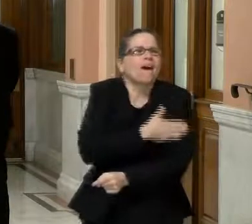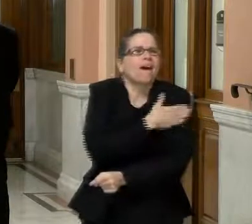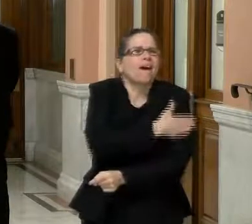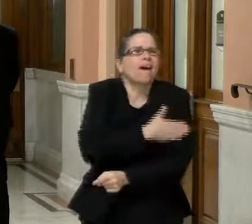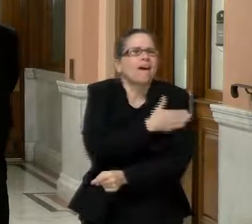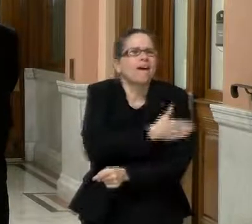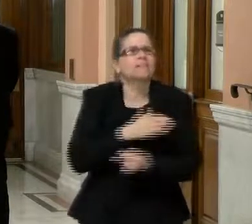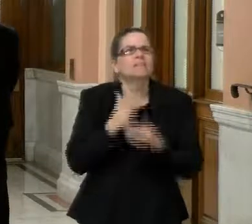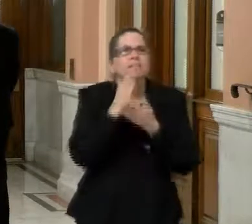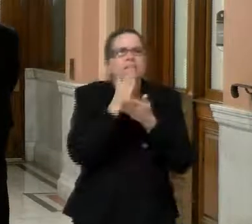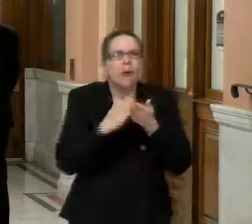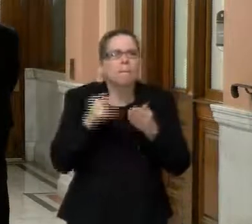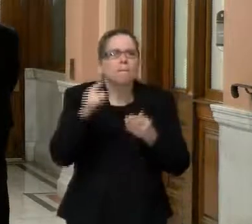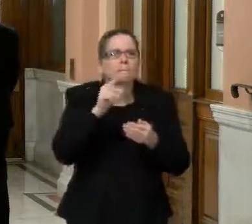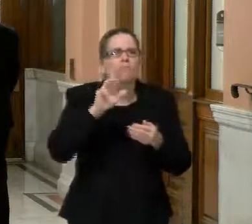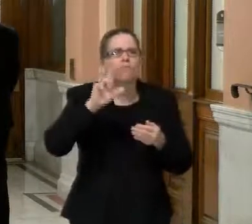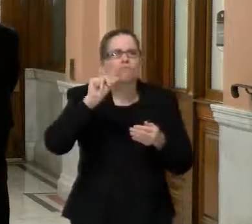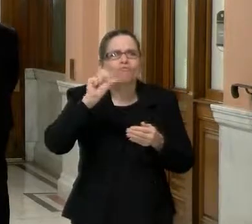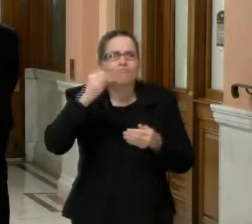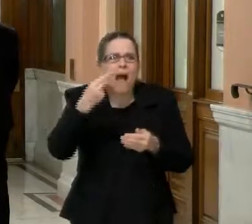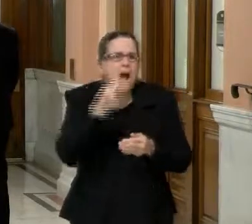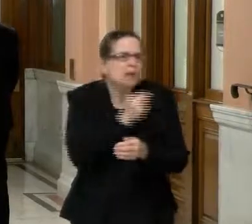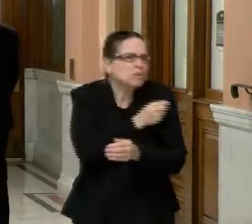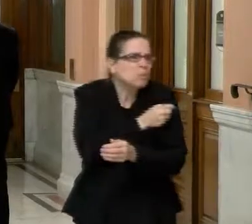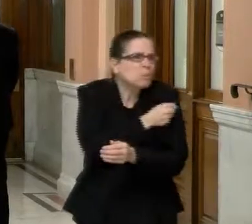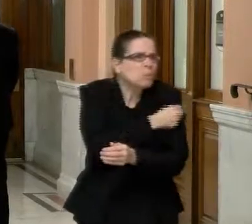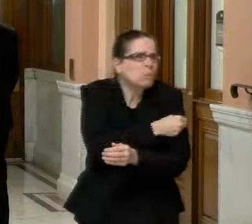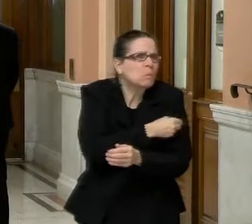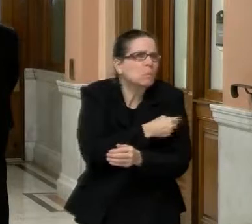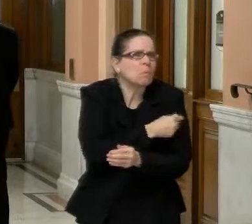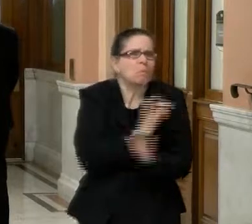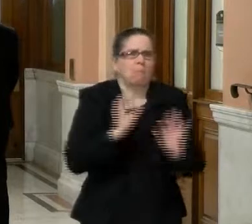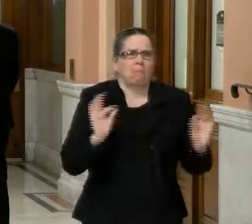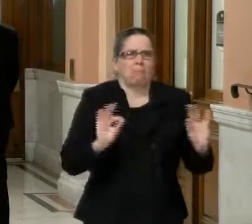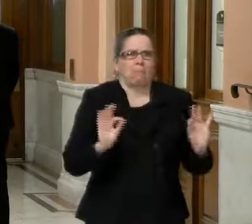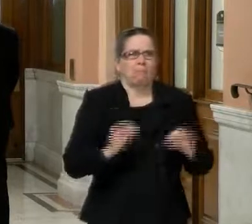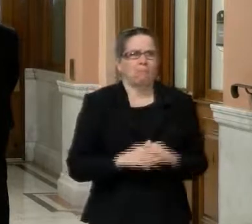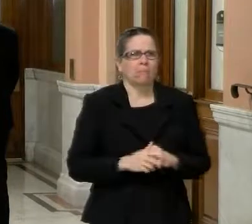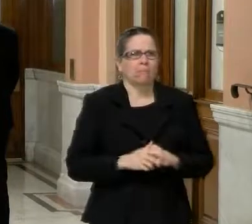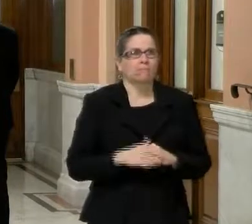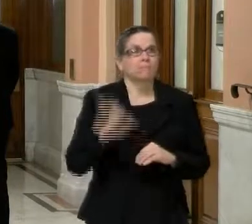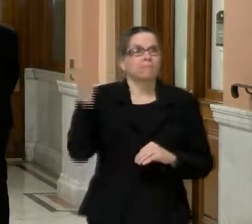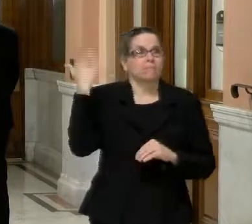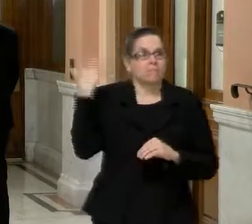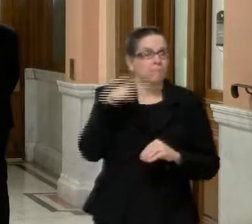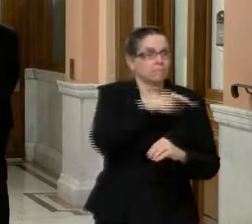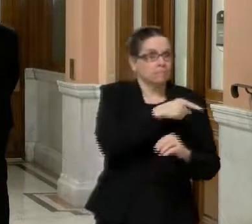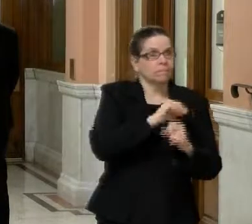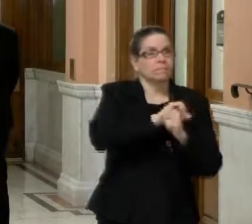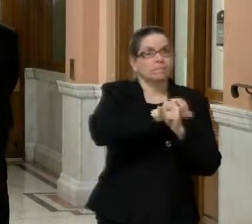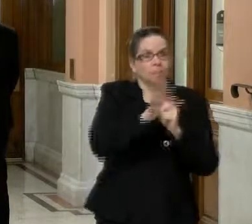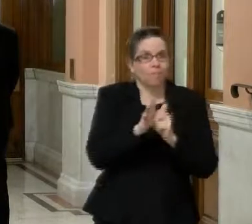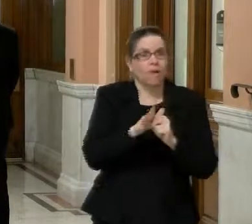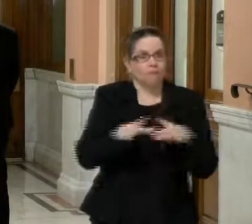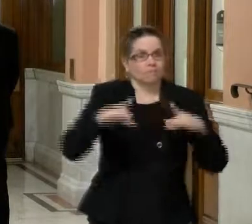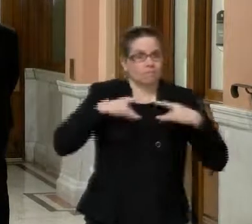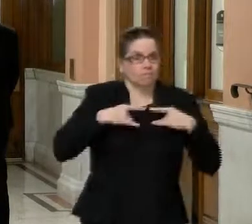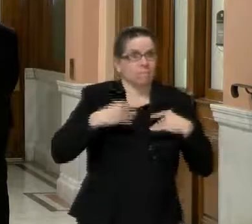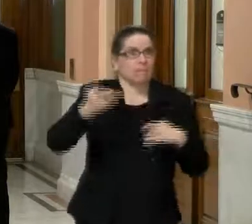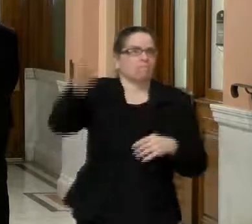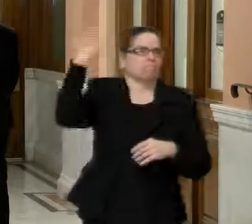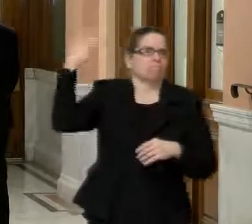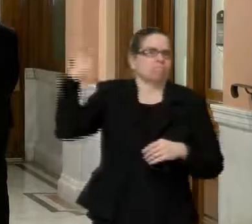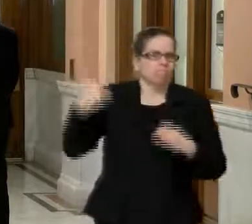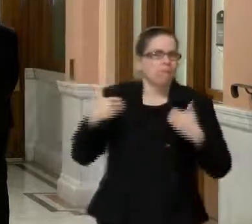uh, particularly if they've had COVID actually as an infection sometime in the last 10 months,